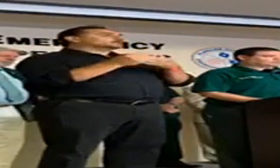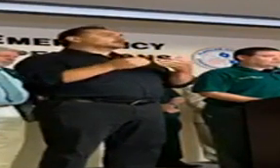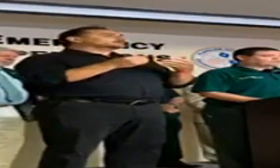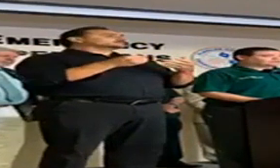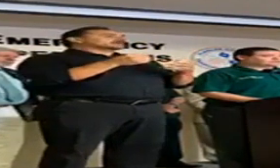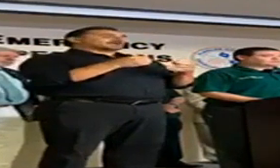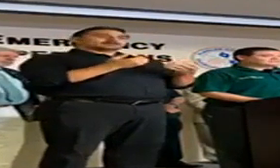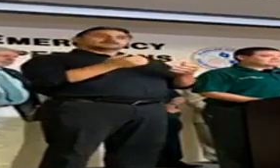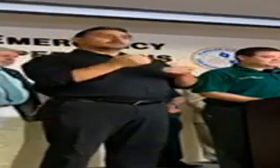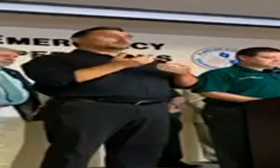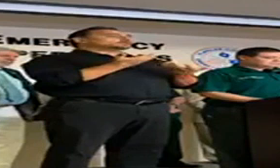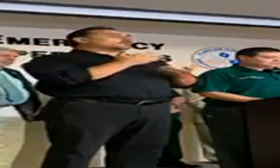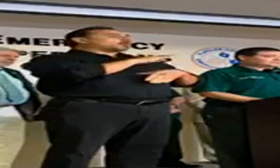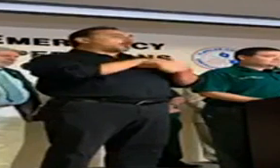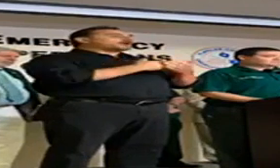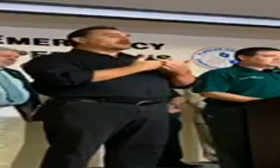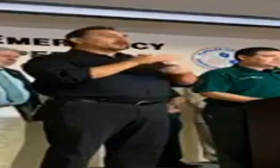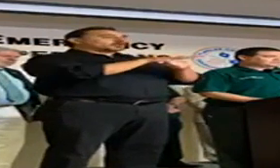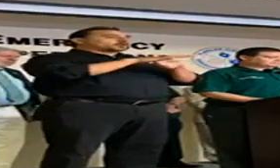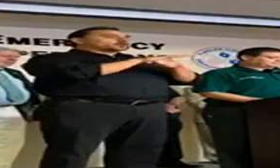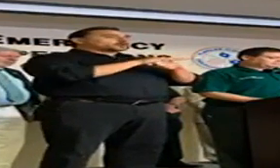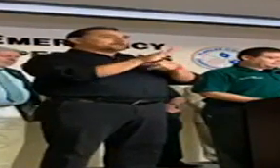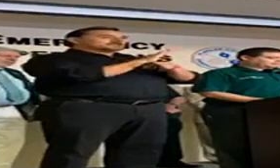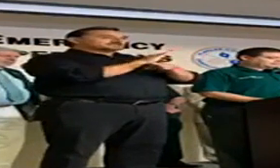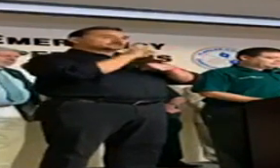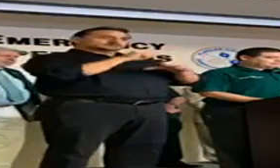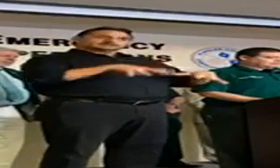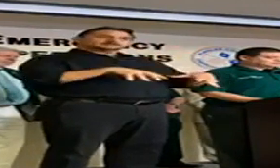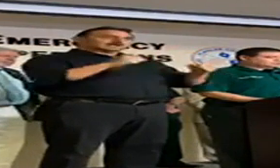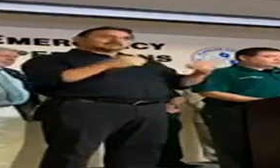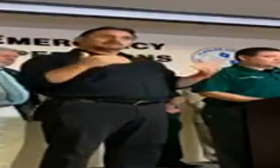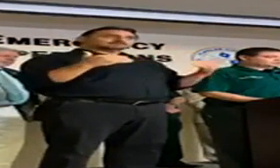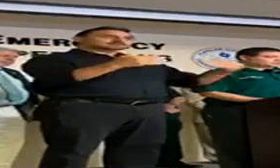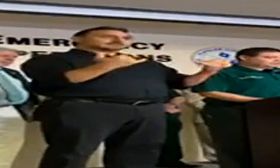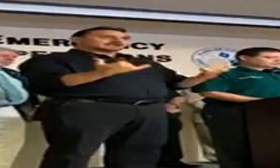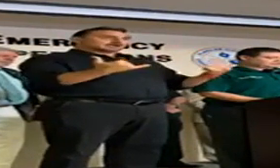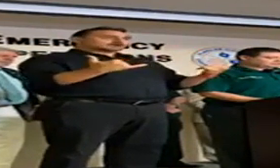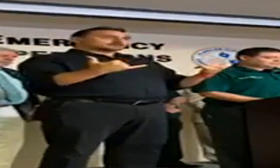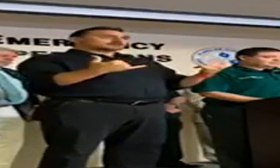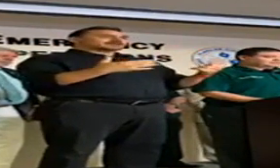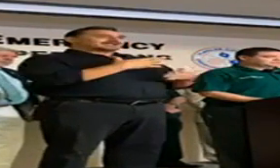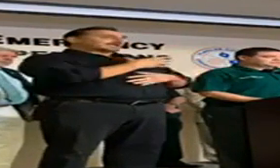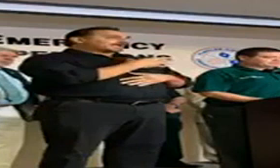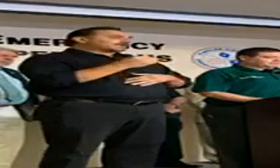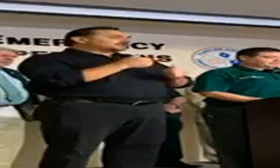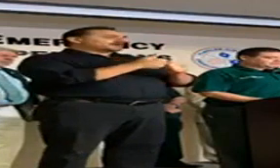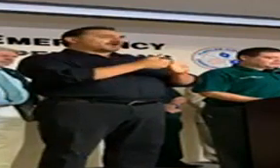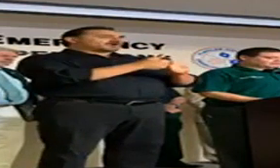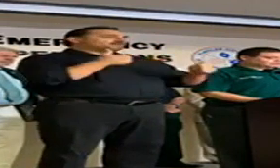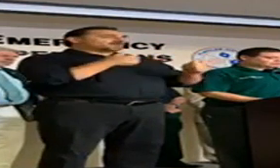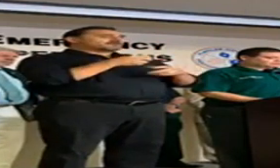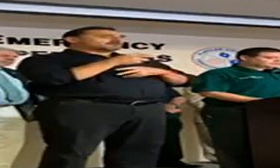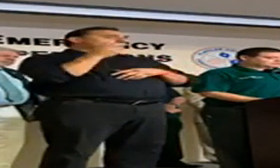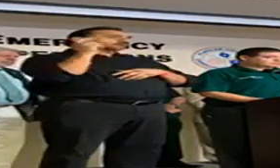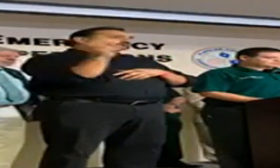implore all of our local businesses to adopt immediately. Also, avoid discretionary travel. This does not mean that you cannot